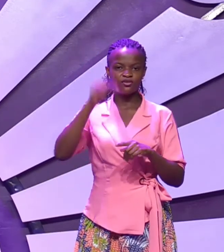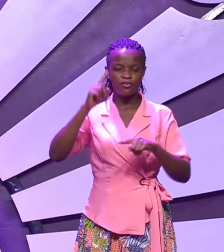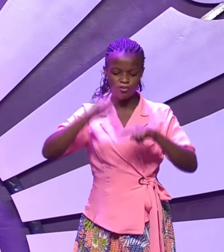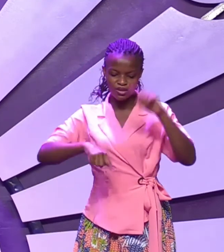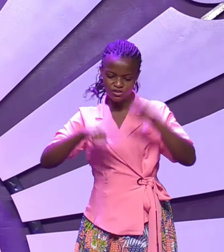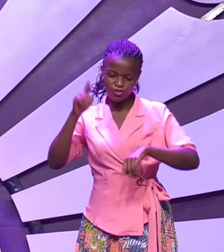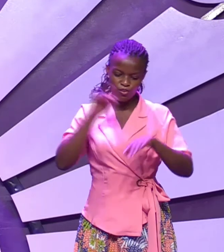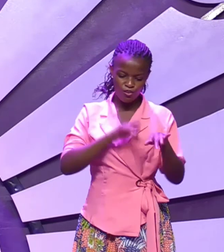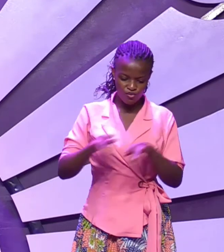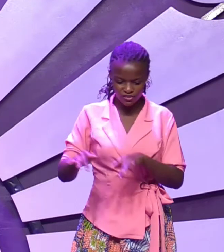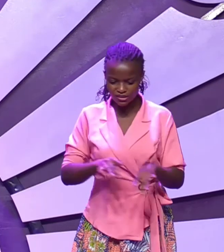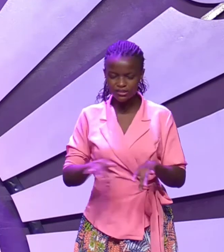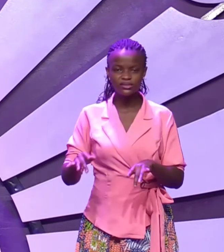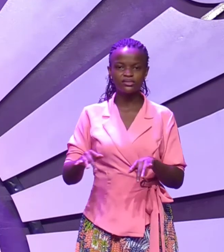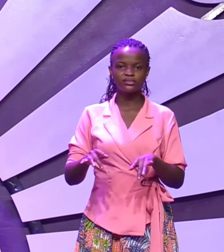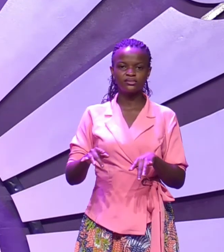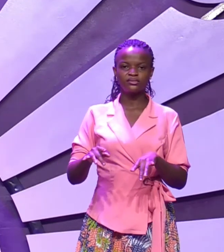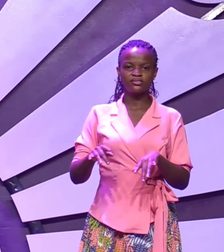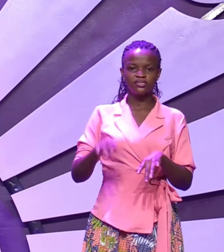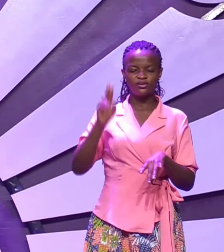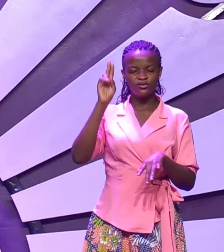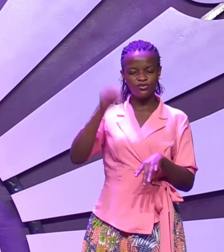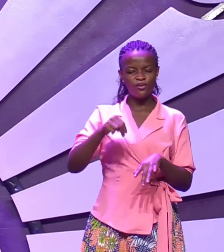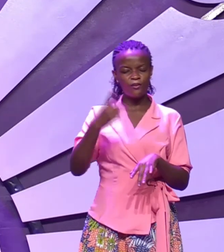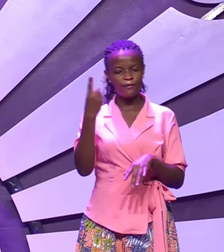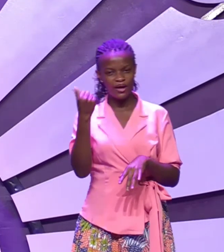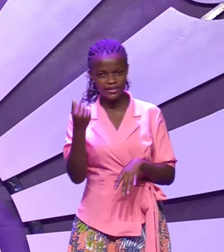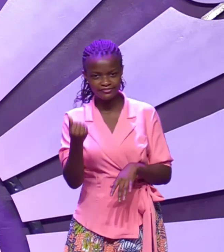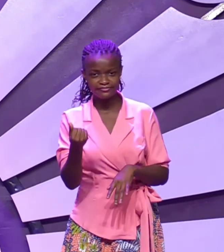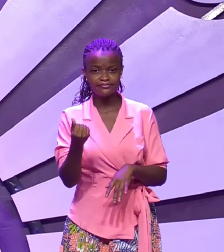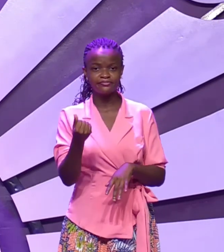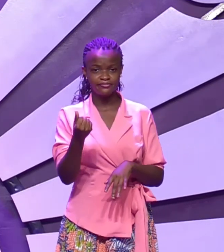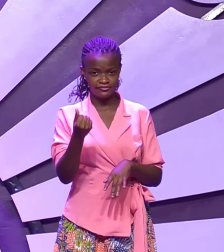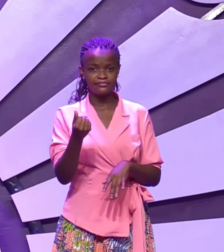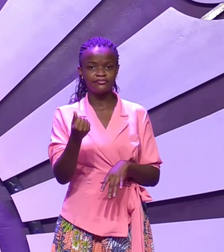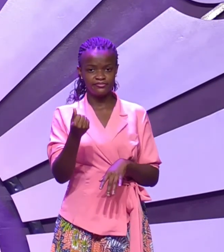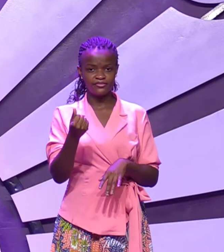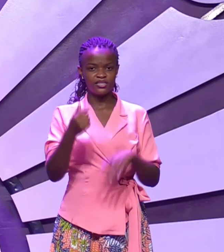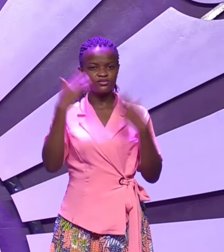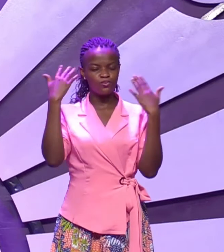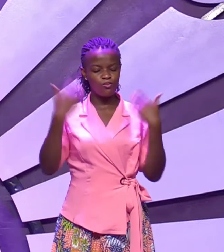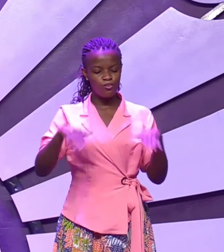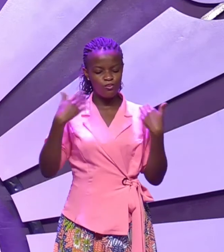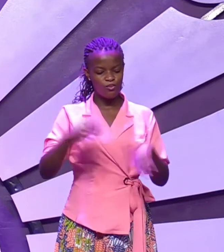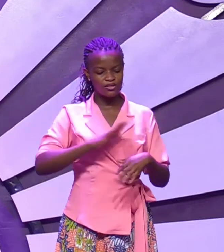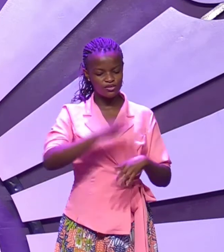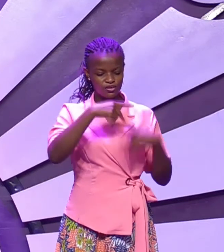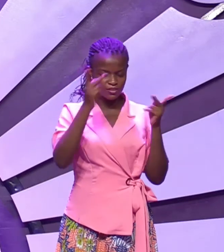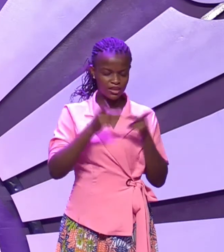office no amount of money is worth your place in heaven